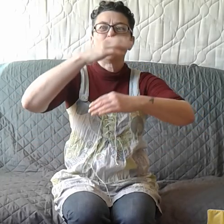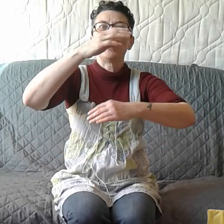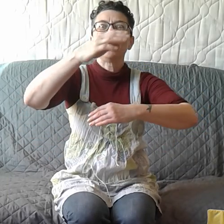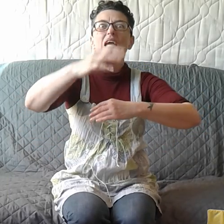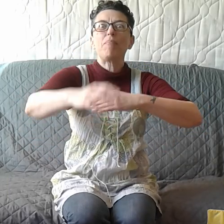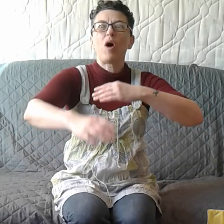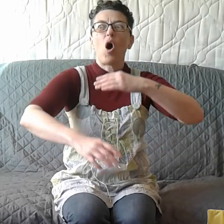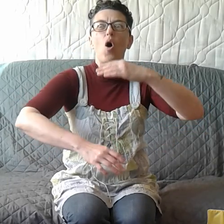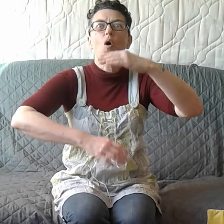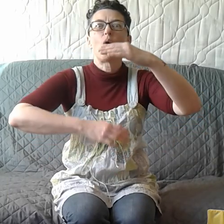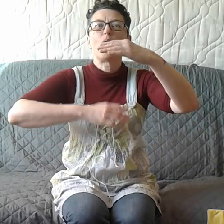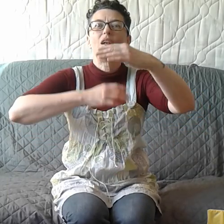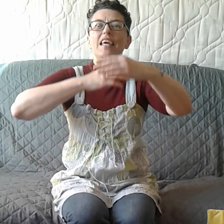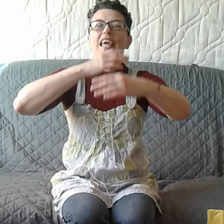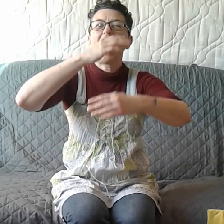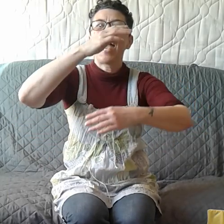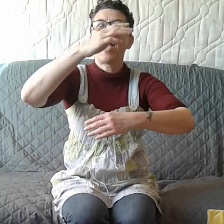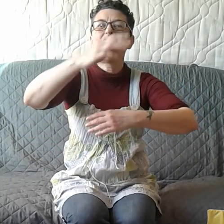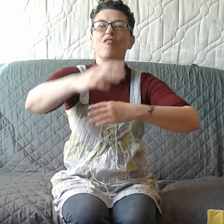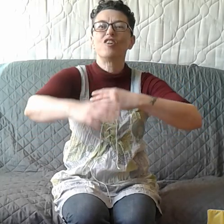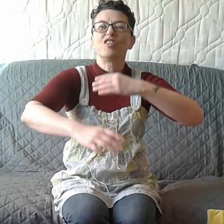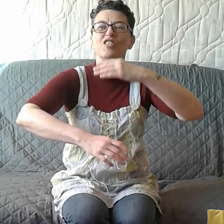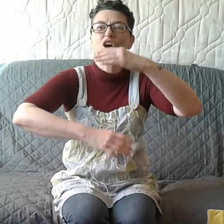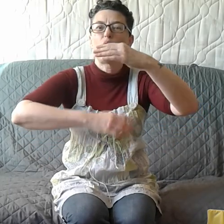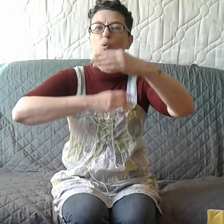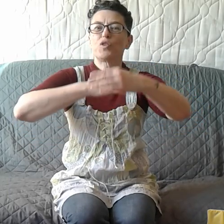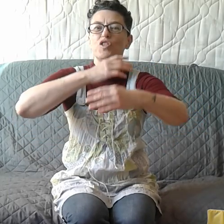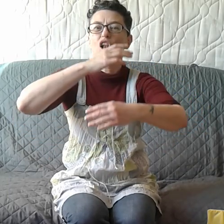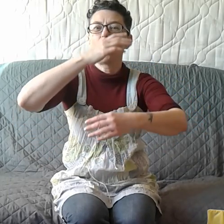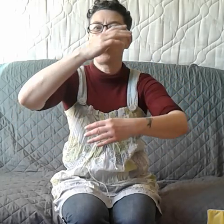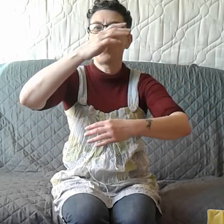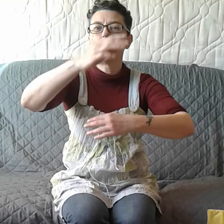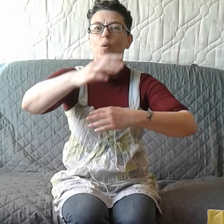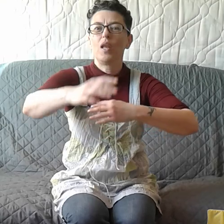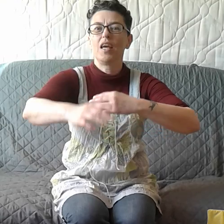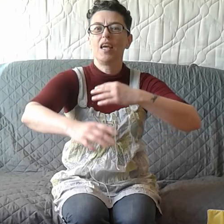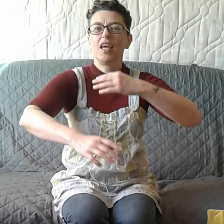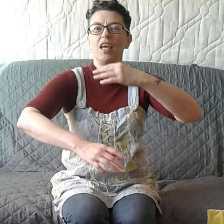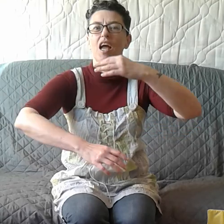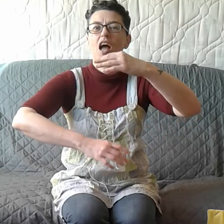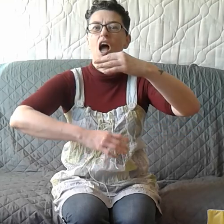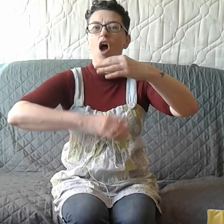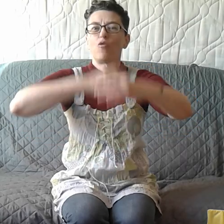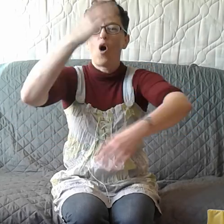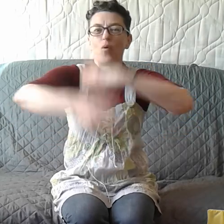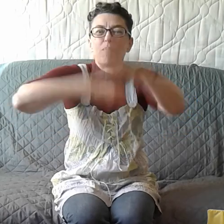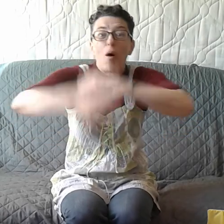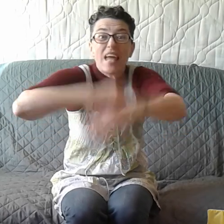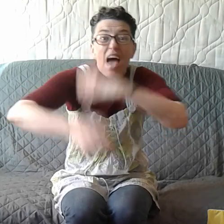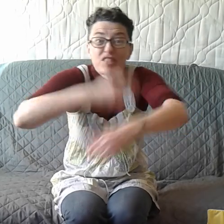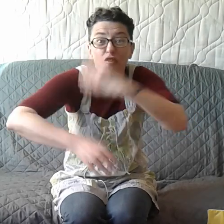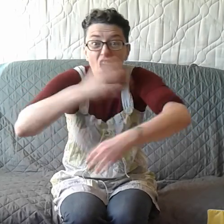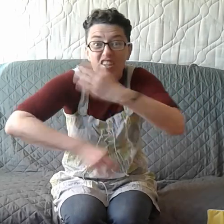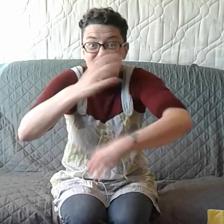Roly-poly, ever so slowly. Roly-poly, ever so fast.